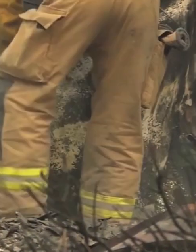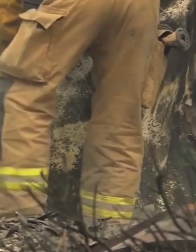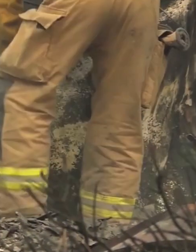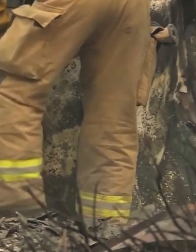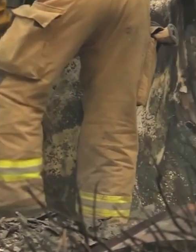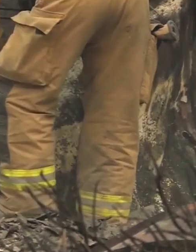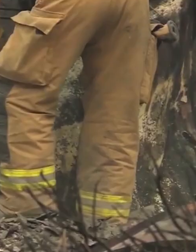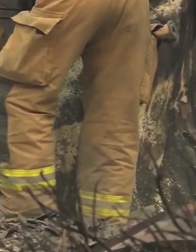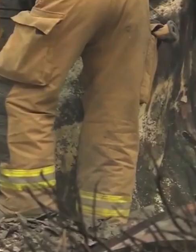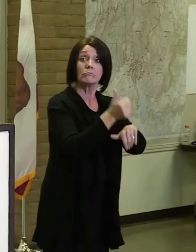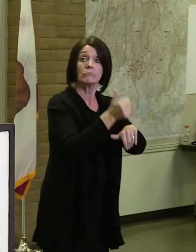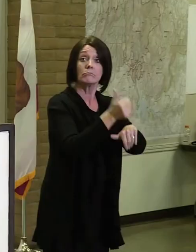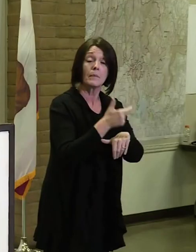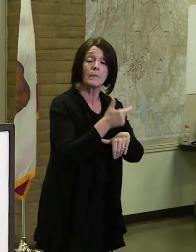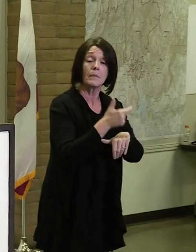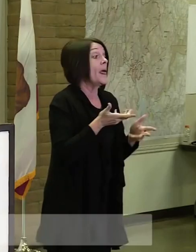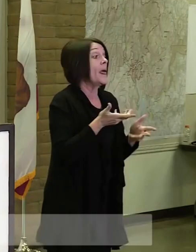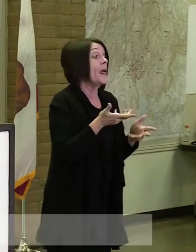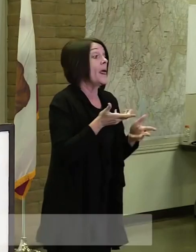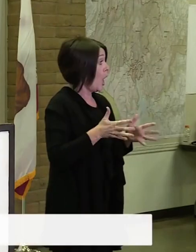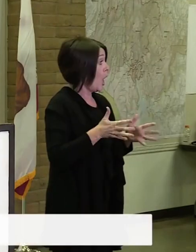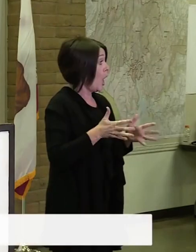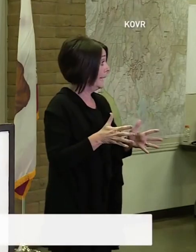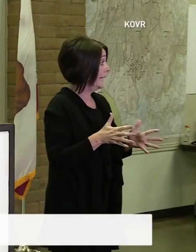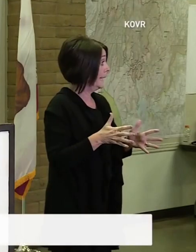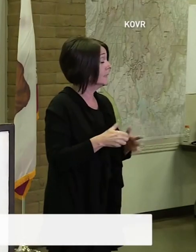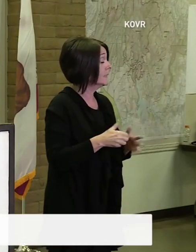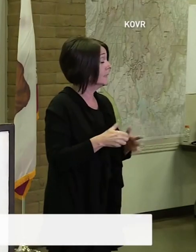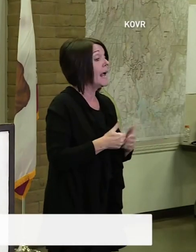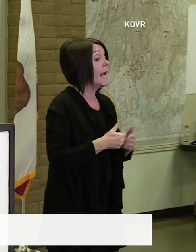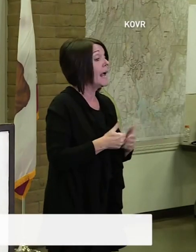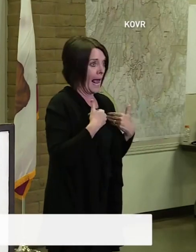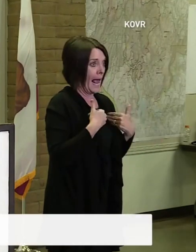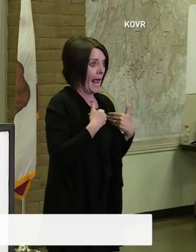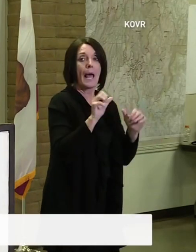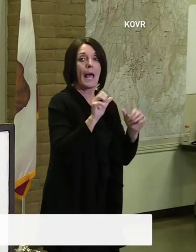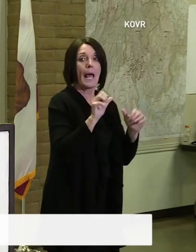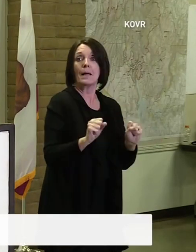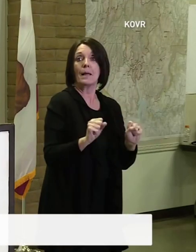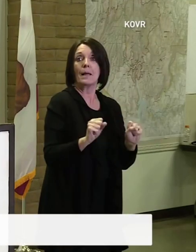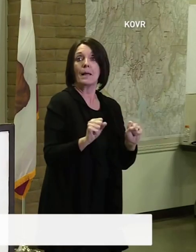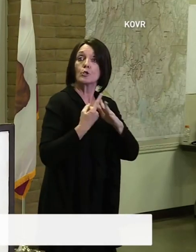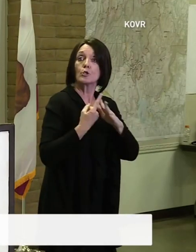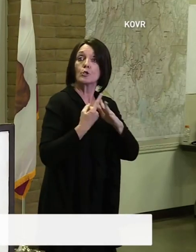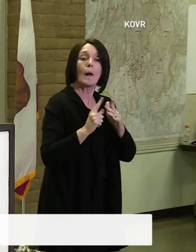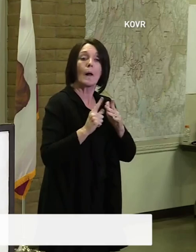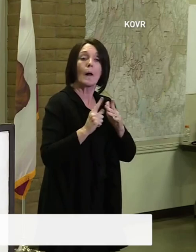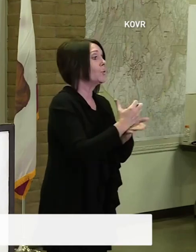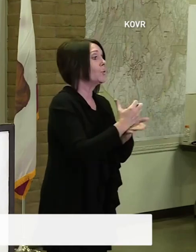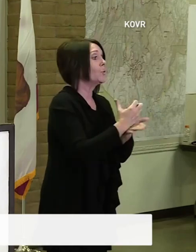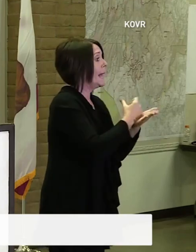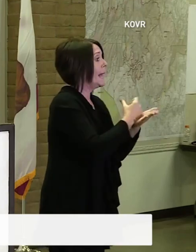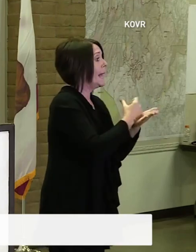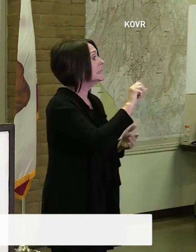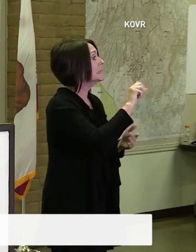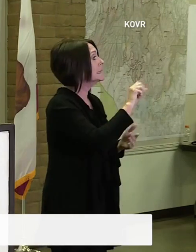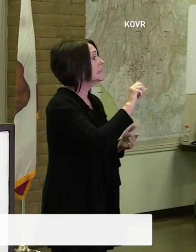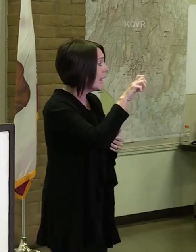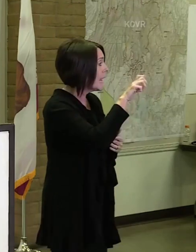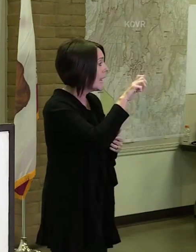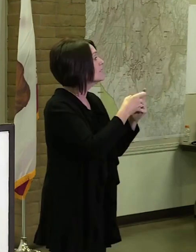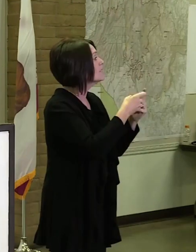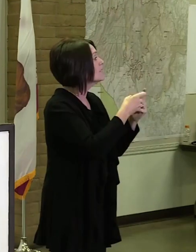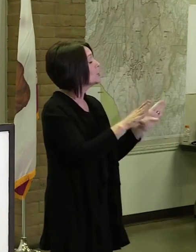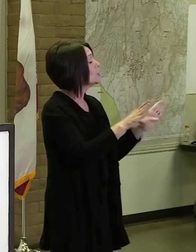have the capability of beginning to collect samples from the general public or people who